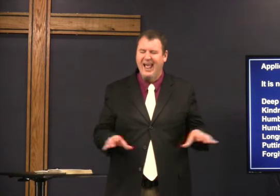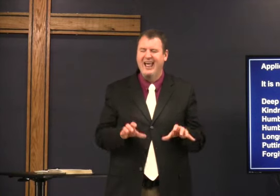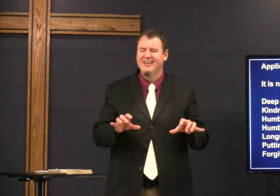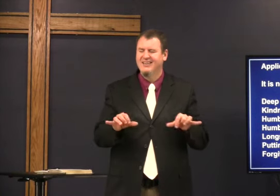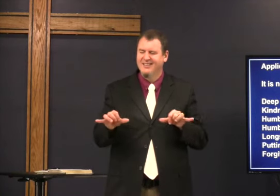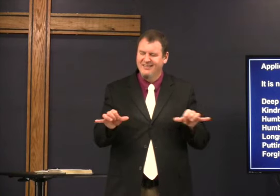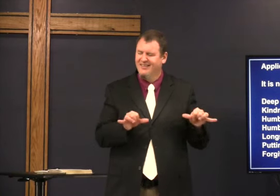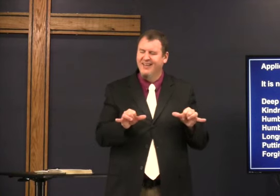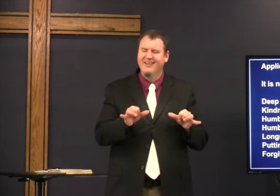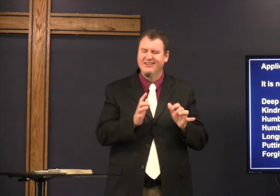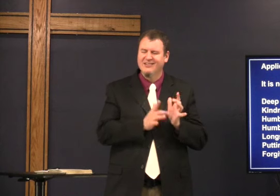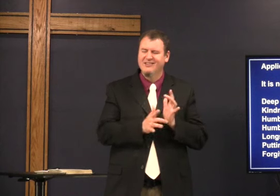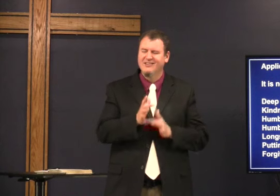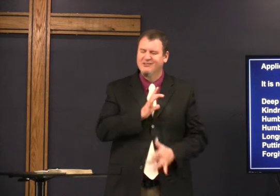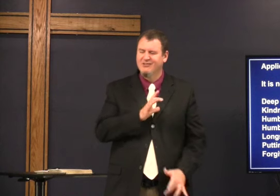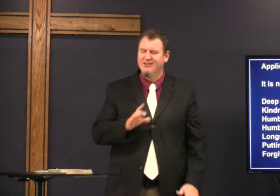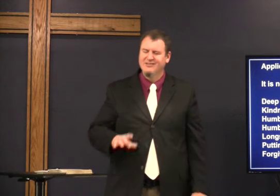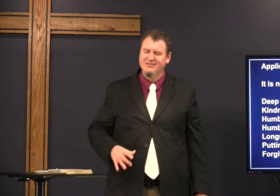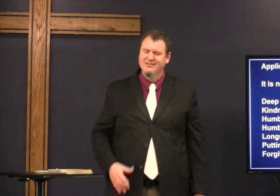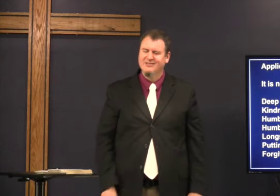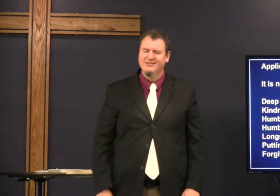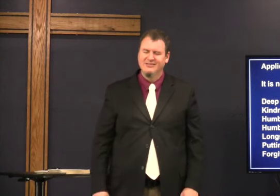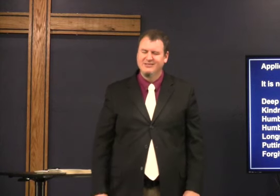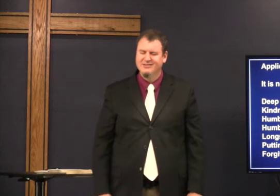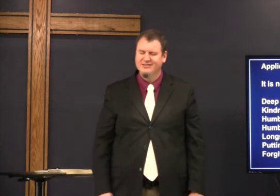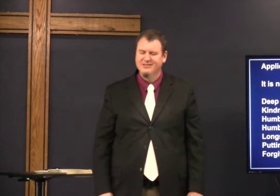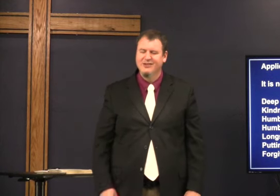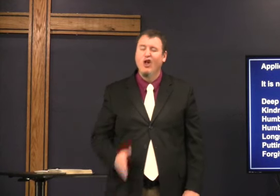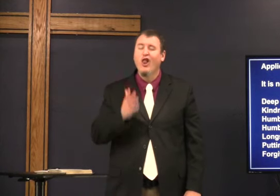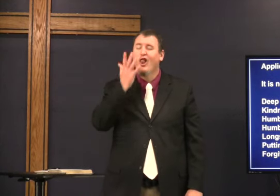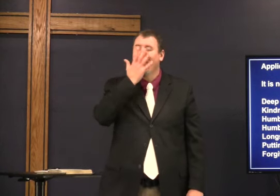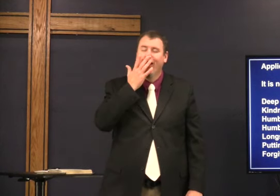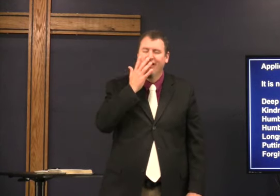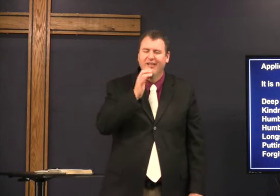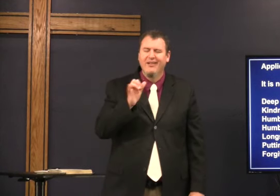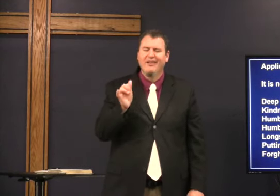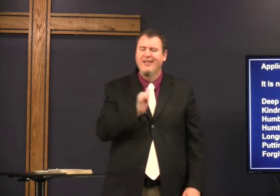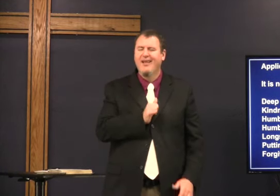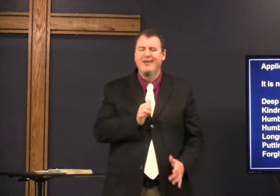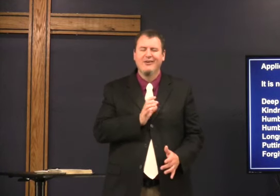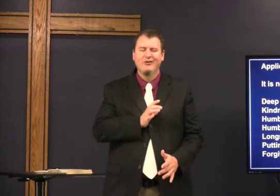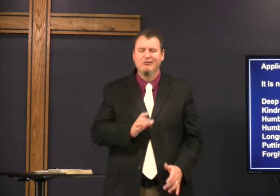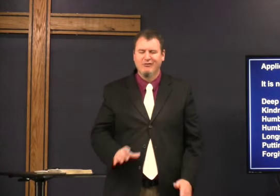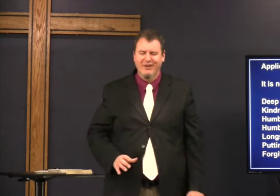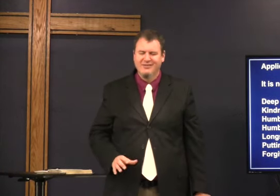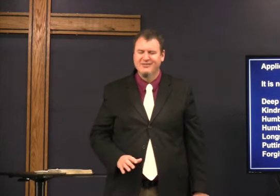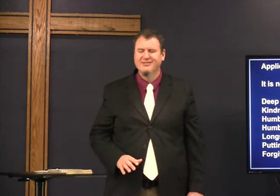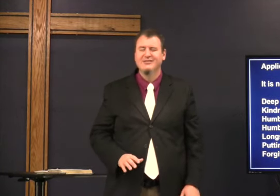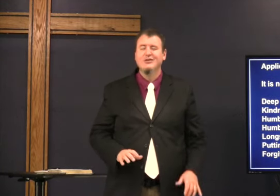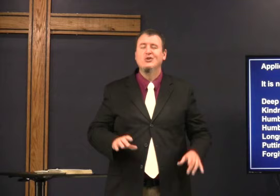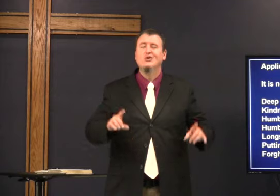act like Jesus Christ look like Jesus Christ